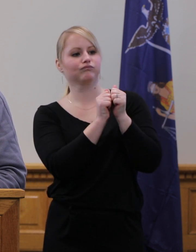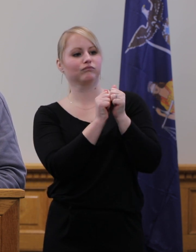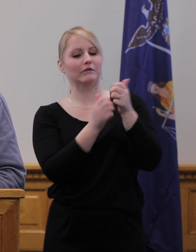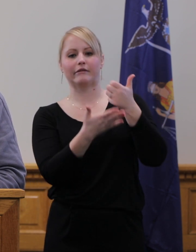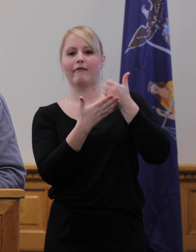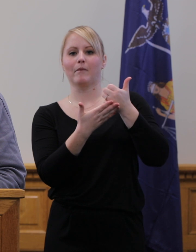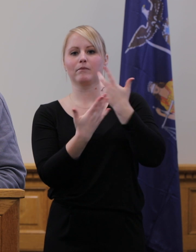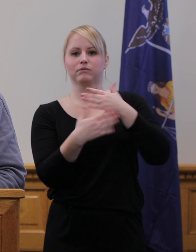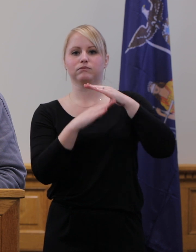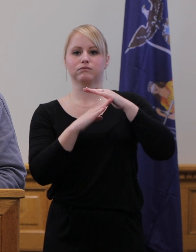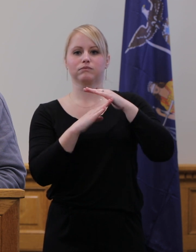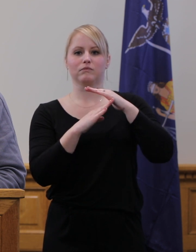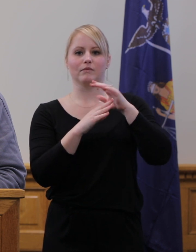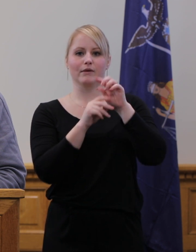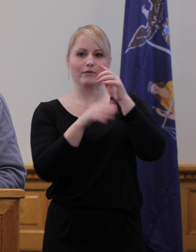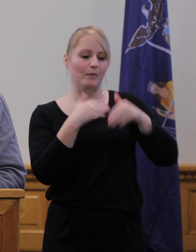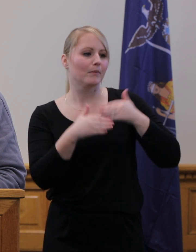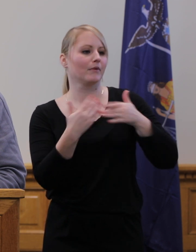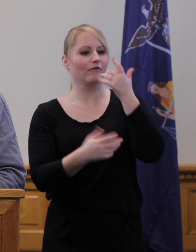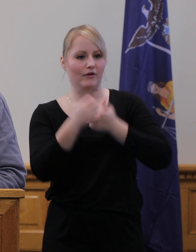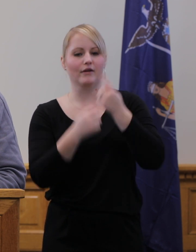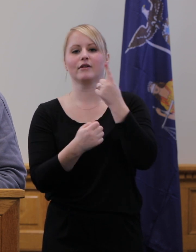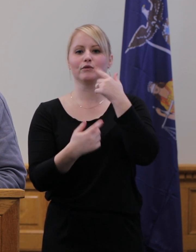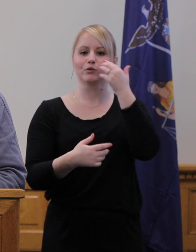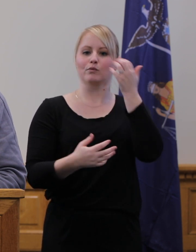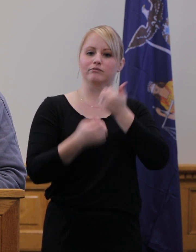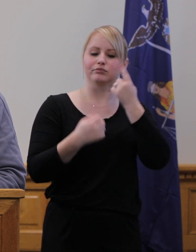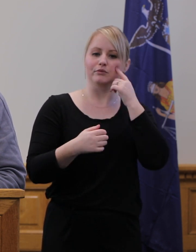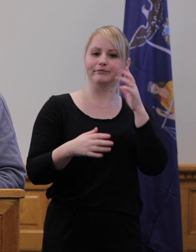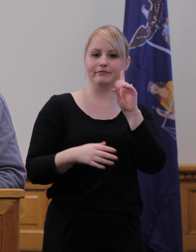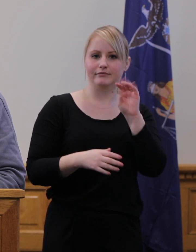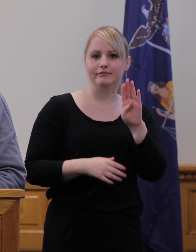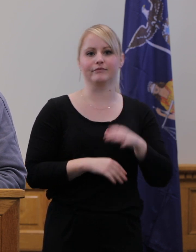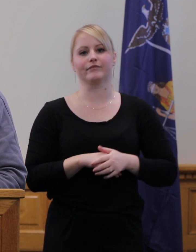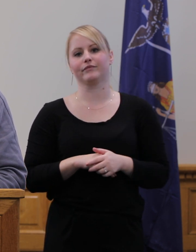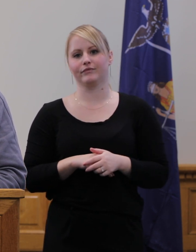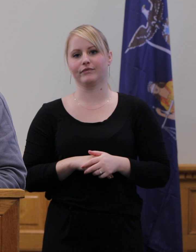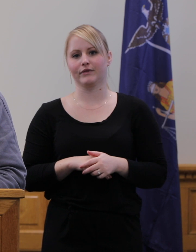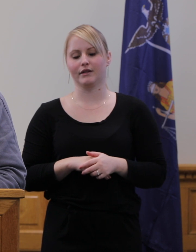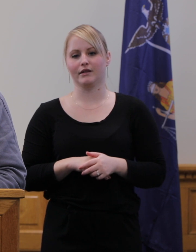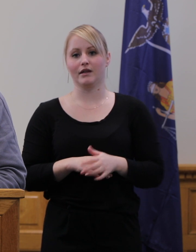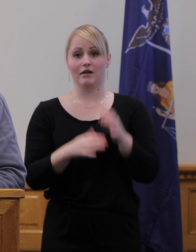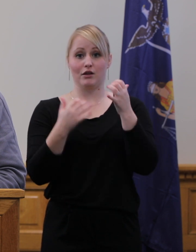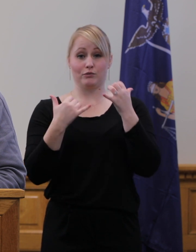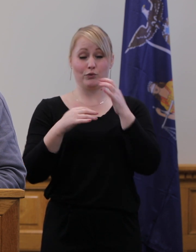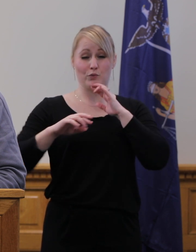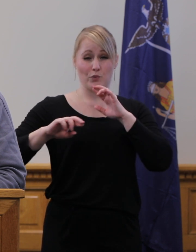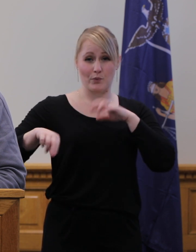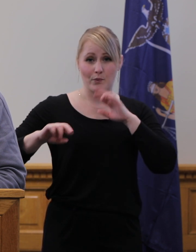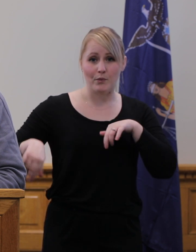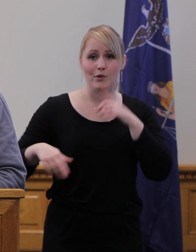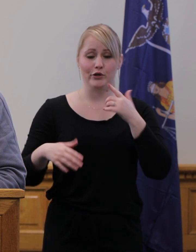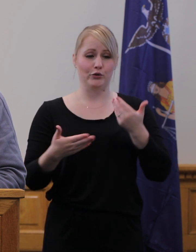The new reporting and notification system will help avoid duplicated or missing information. Based on the infected person's